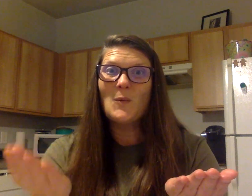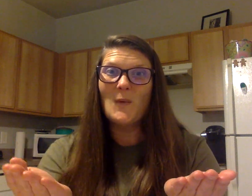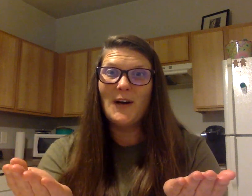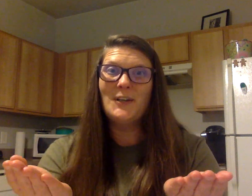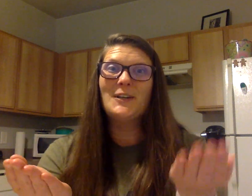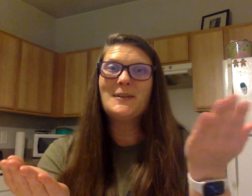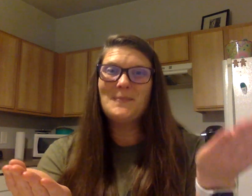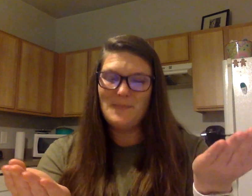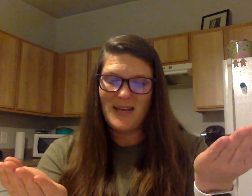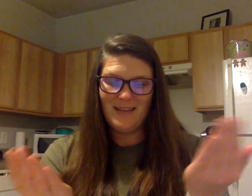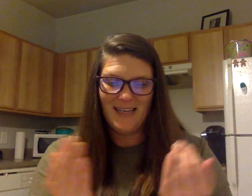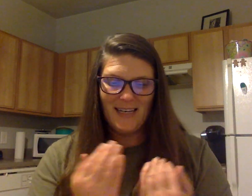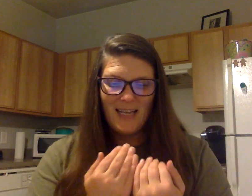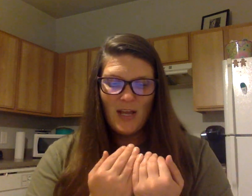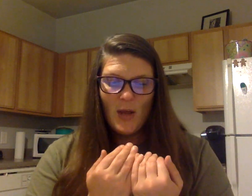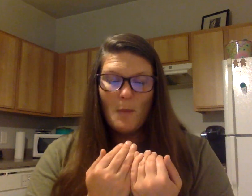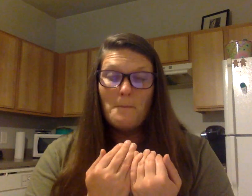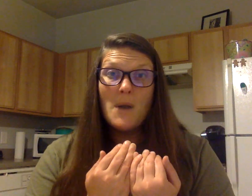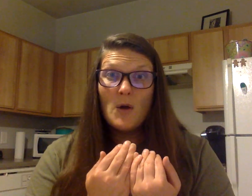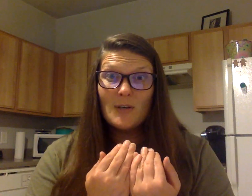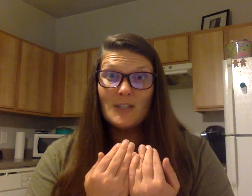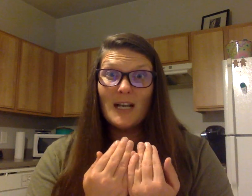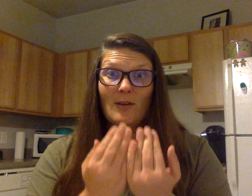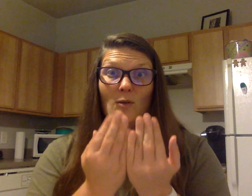Watermelon. Motorcycle.